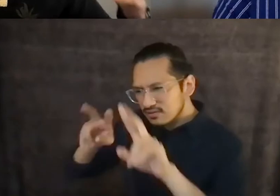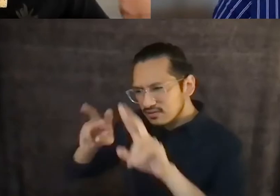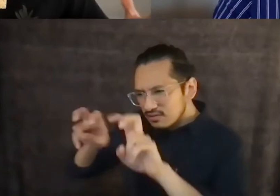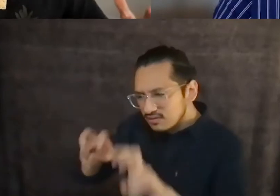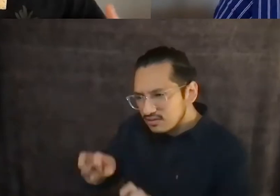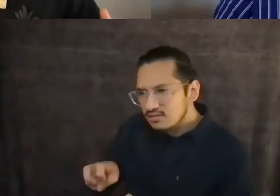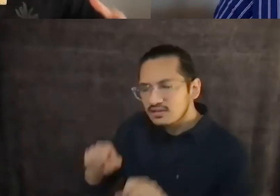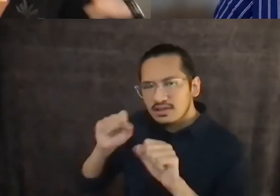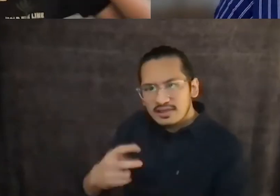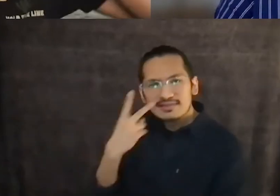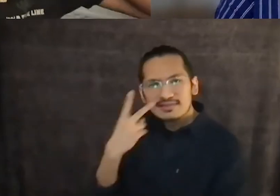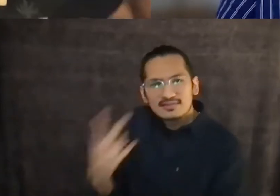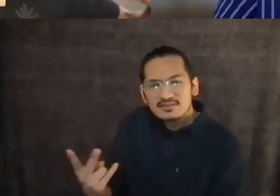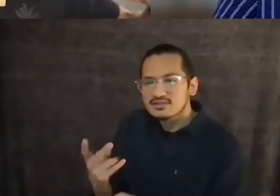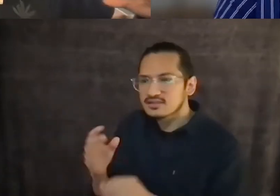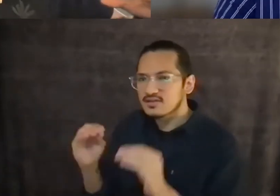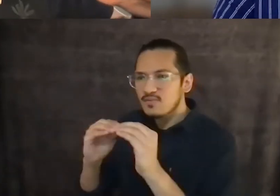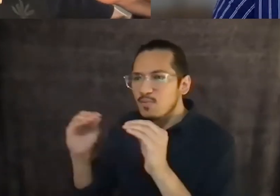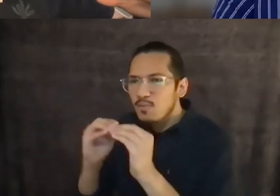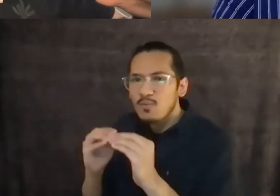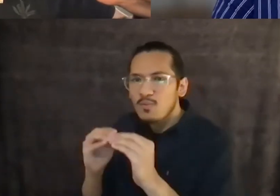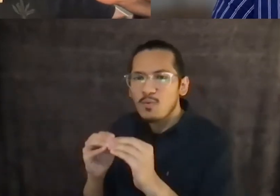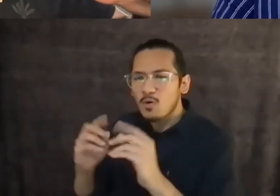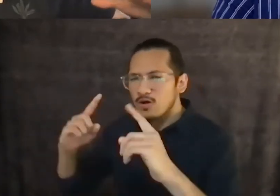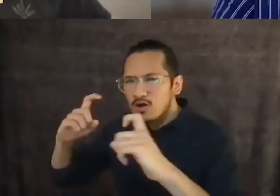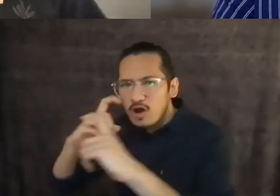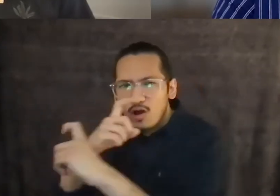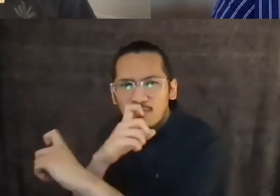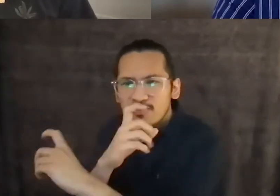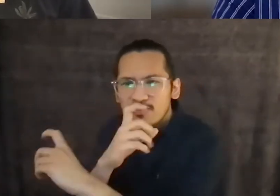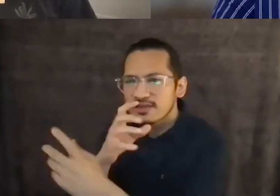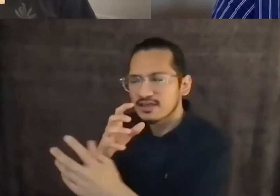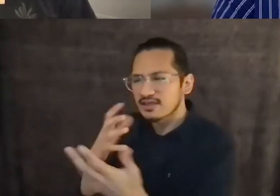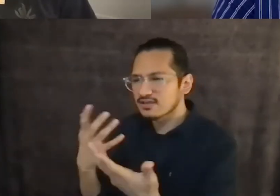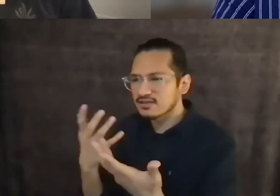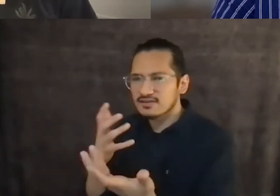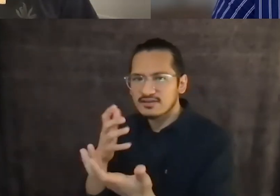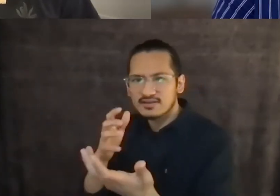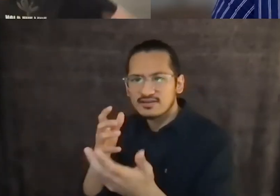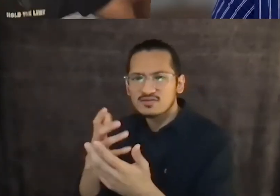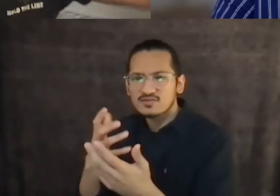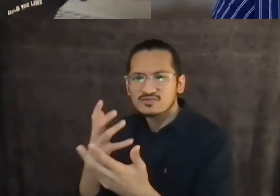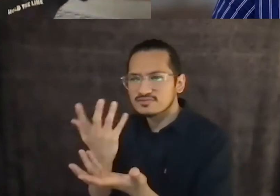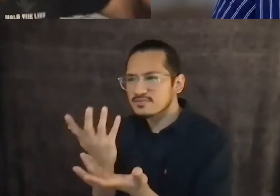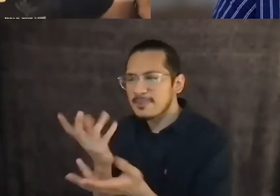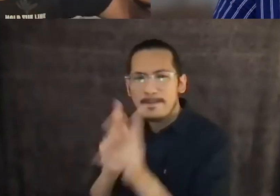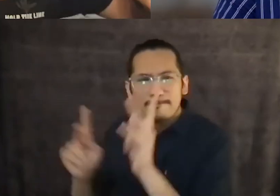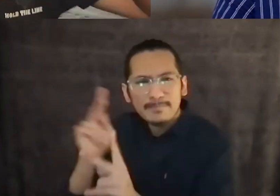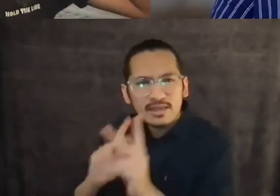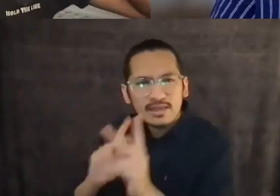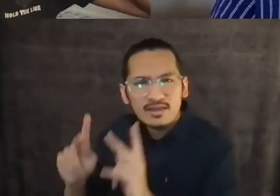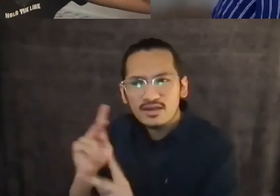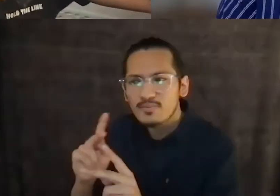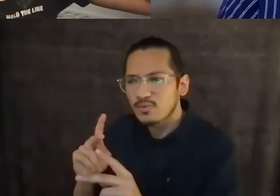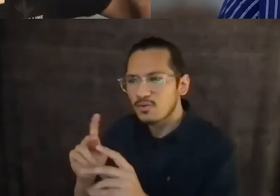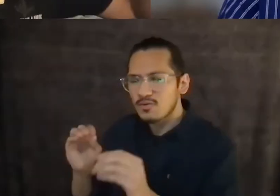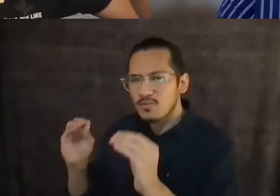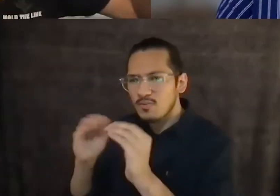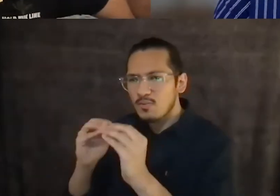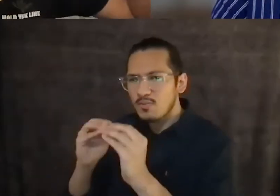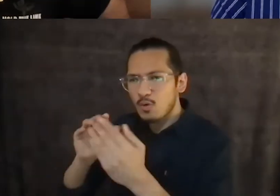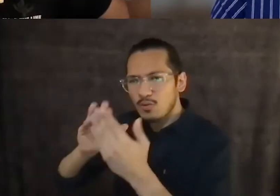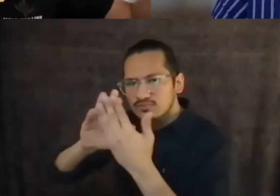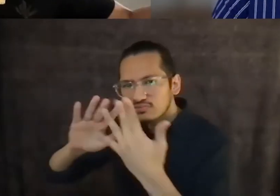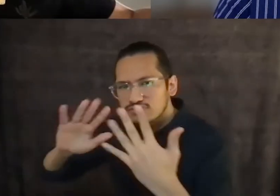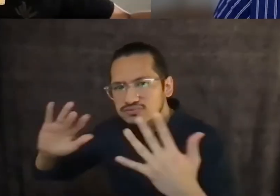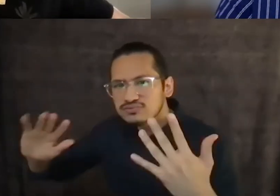far more nuanced and incredibly expansive. So that when, when the nuclear family comes, it literally just like cuts